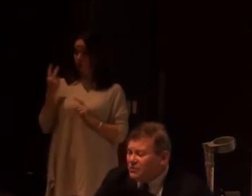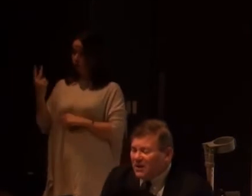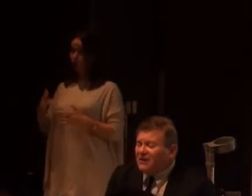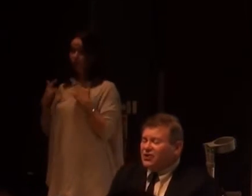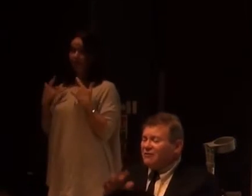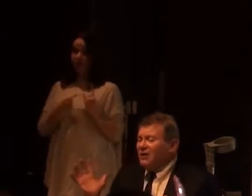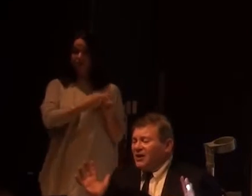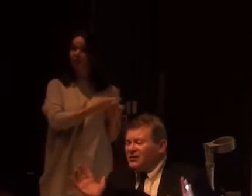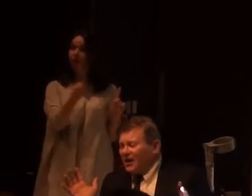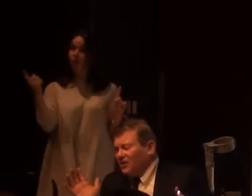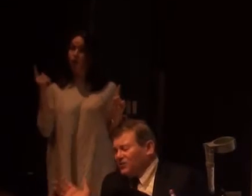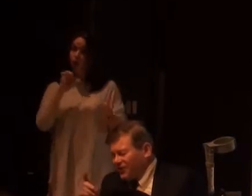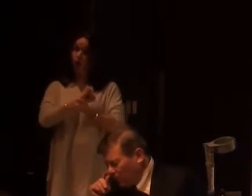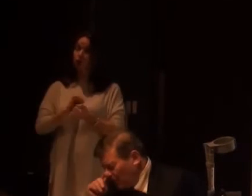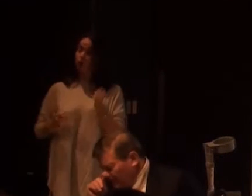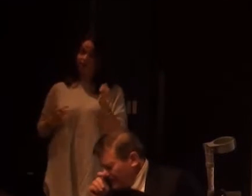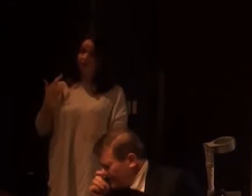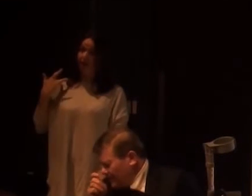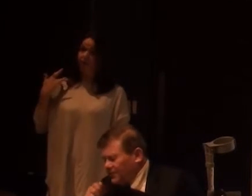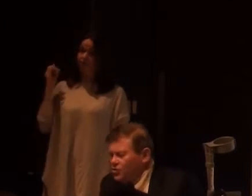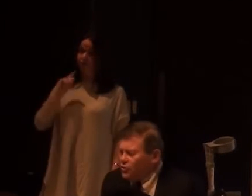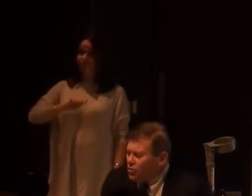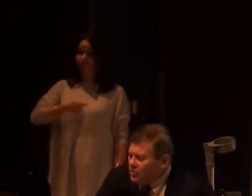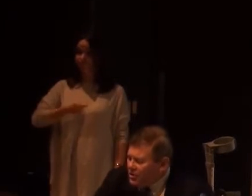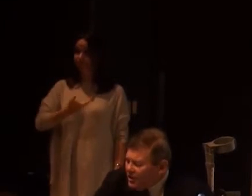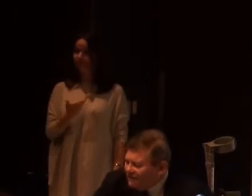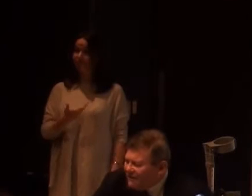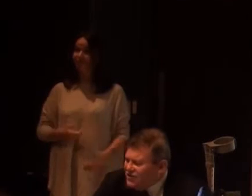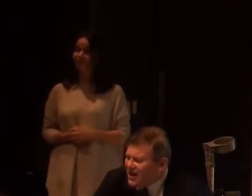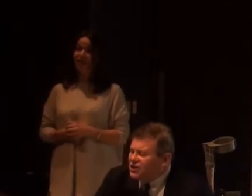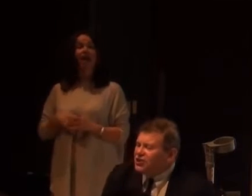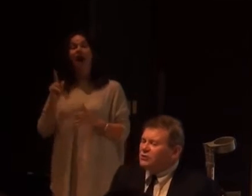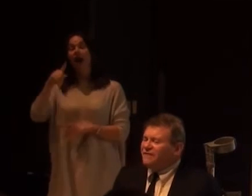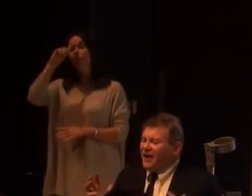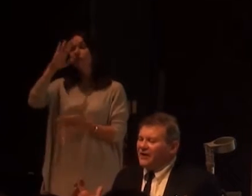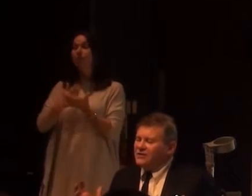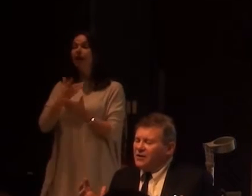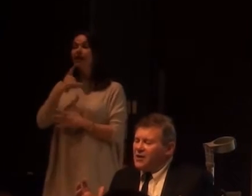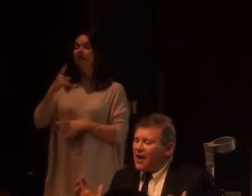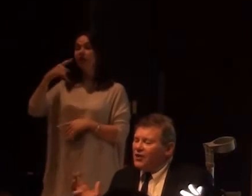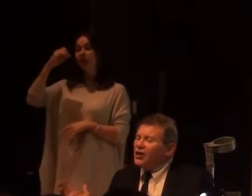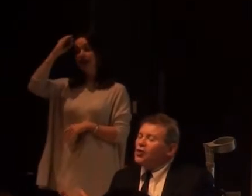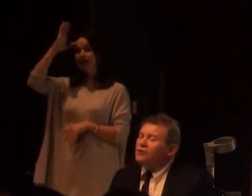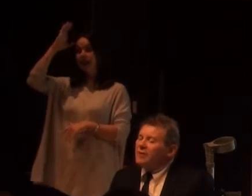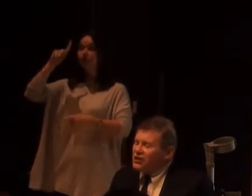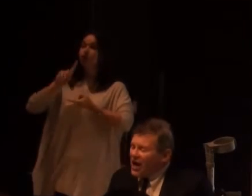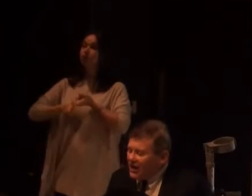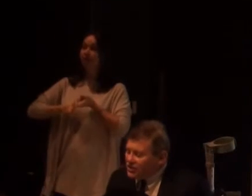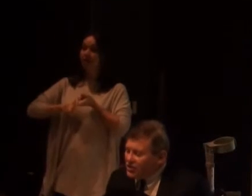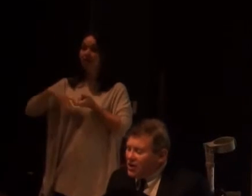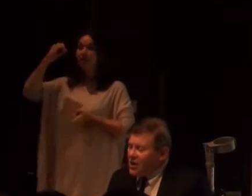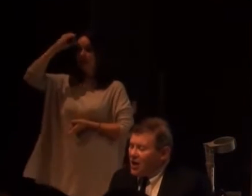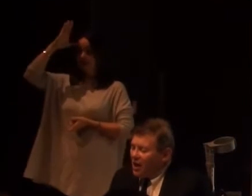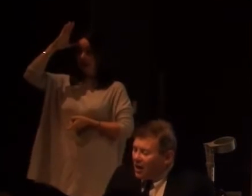And it was believed generally in the psychological world that you could, that intelligence was fixed, and that it couldn't be